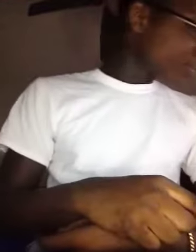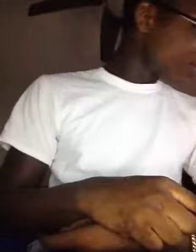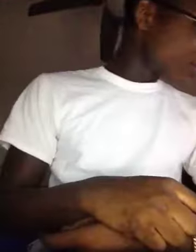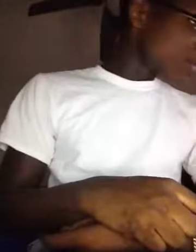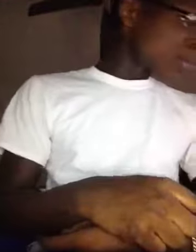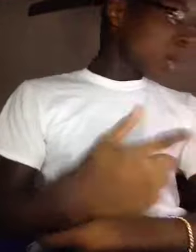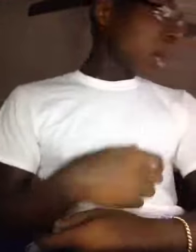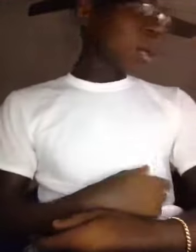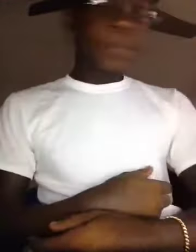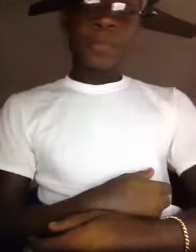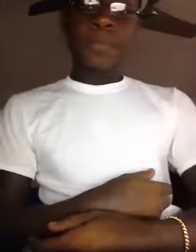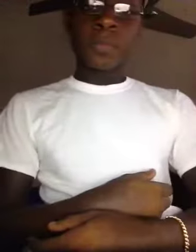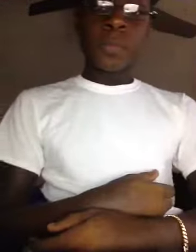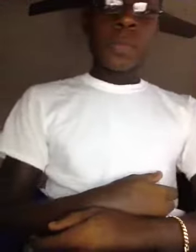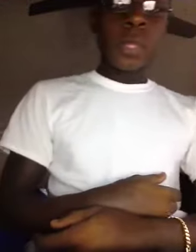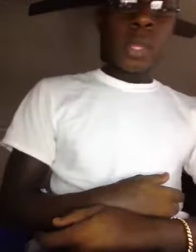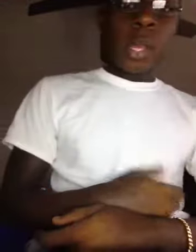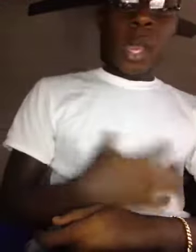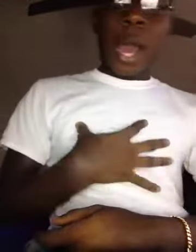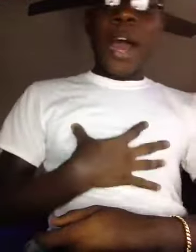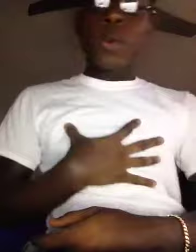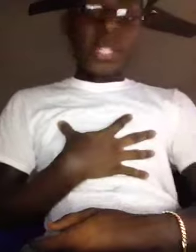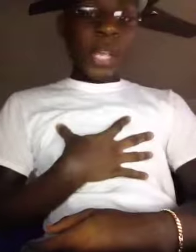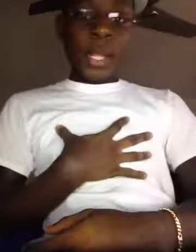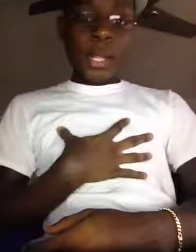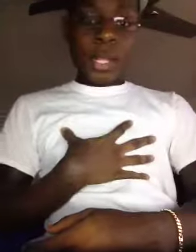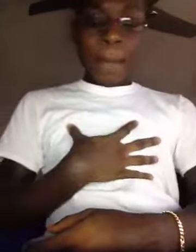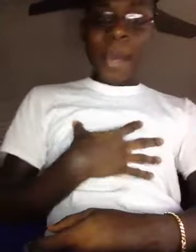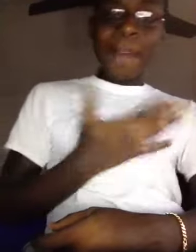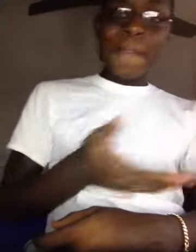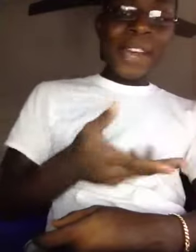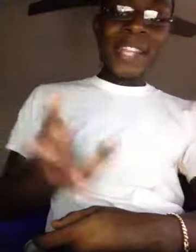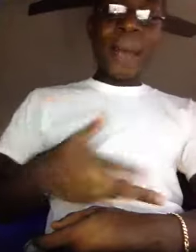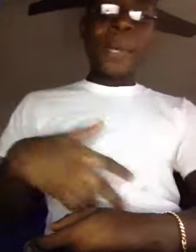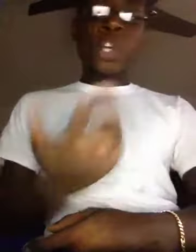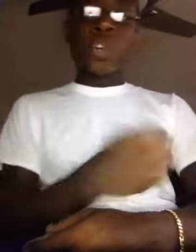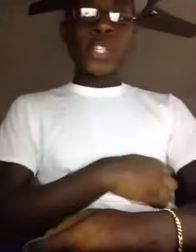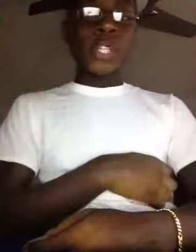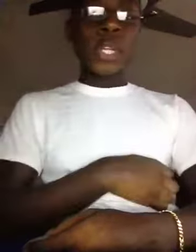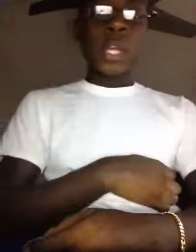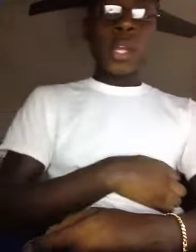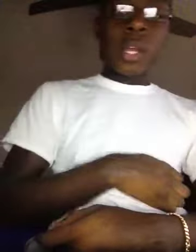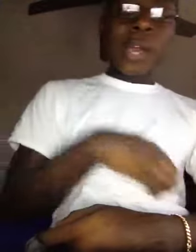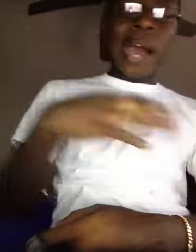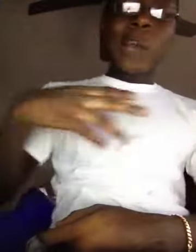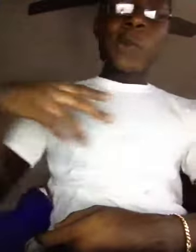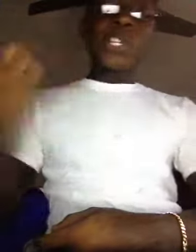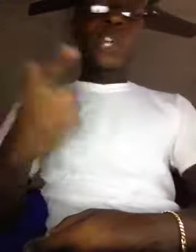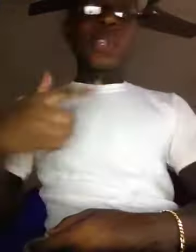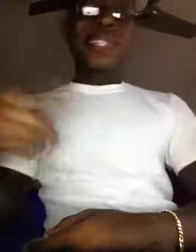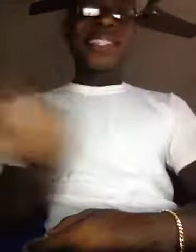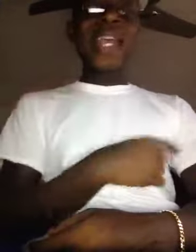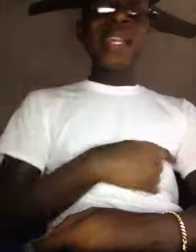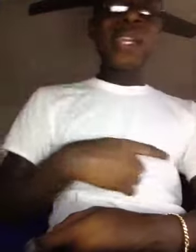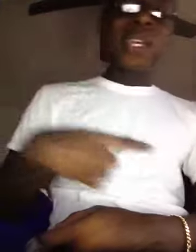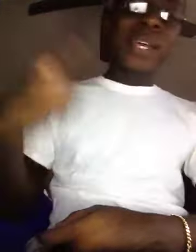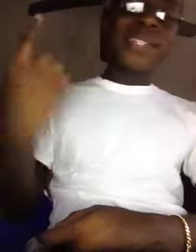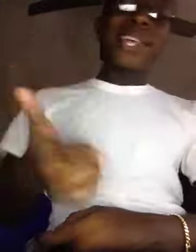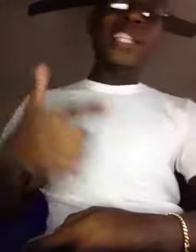I don't sin, matter of fact, I'm a Christian, I go to church daily, cause that's